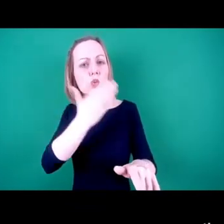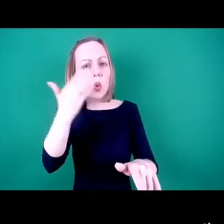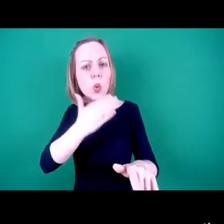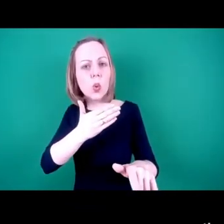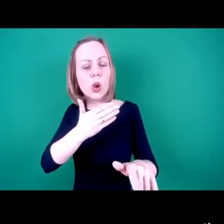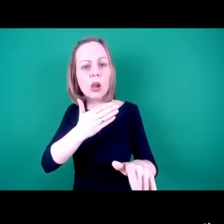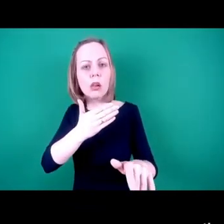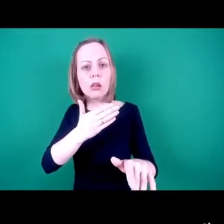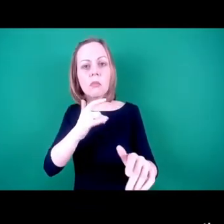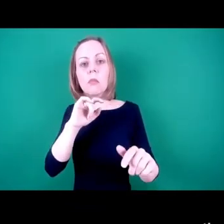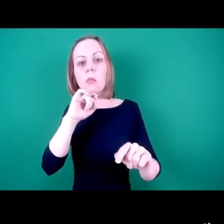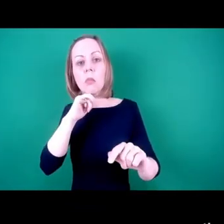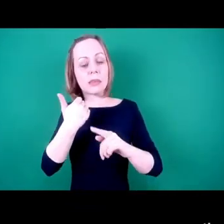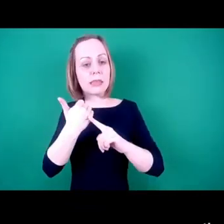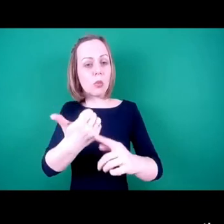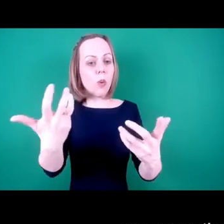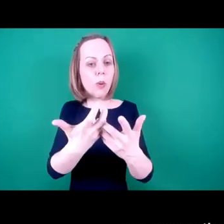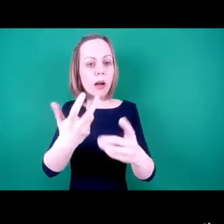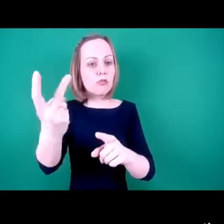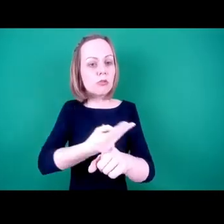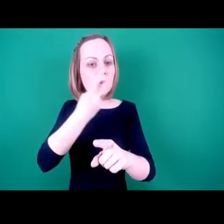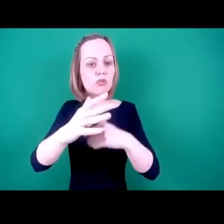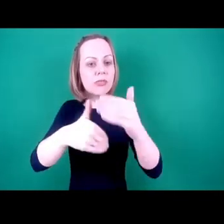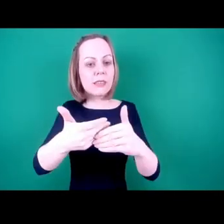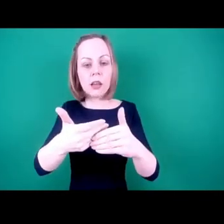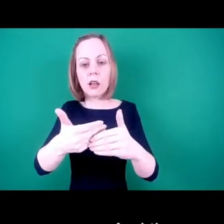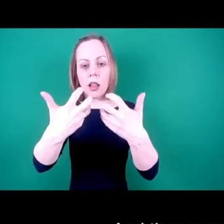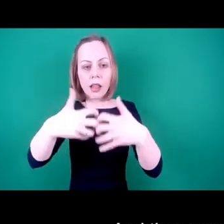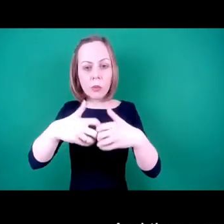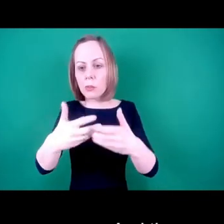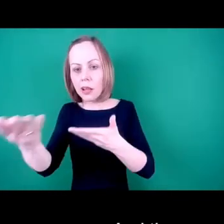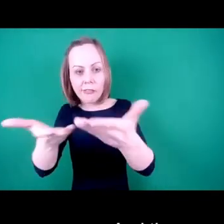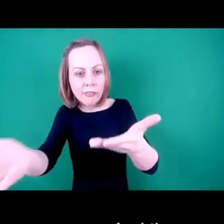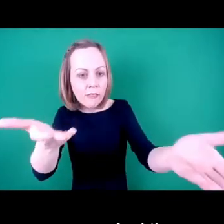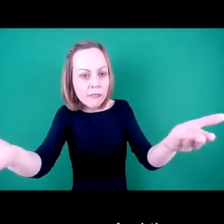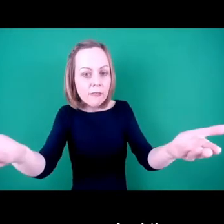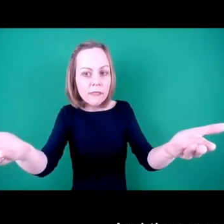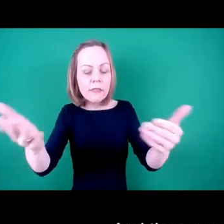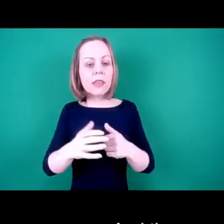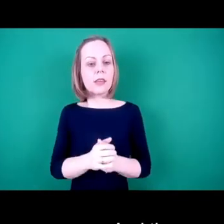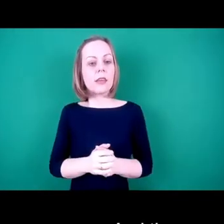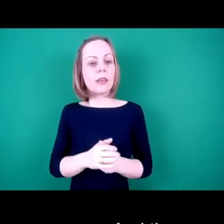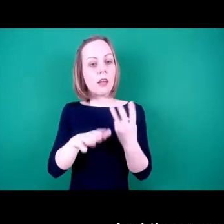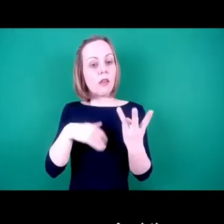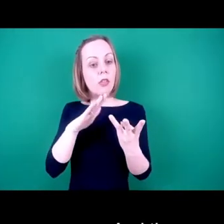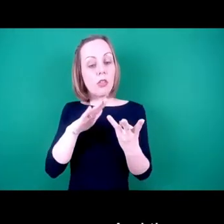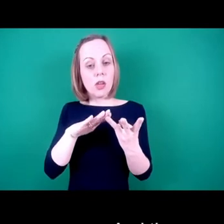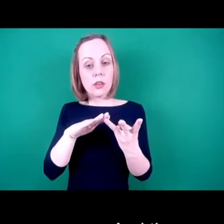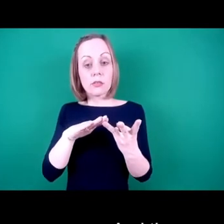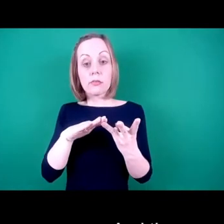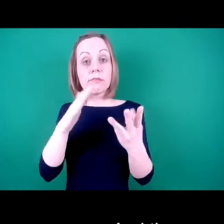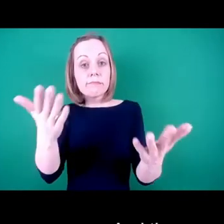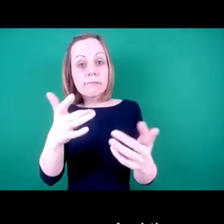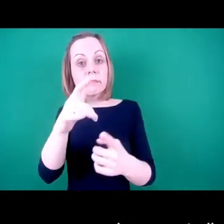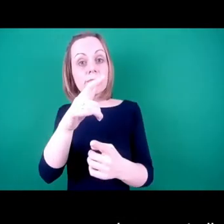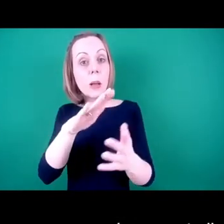reuse and recycling of kits. And then number three, call upon the community of Milton Keynes to be